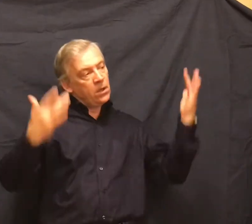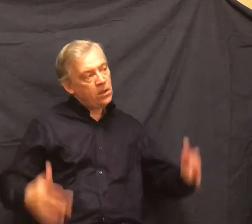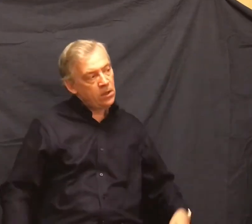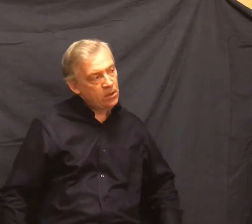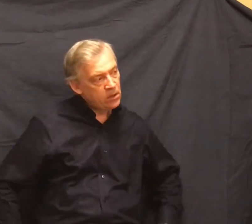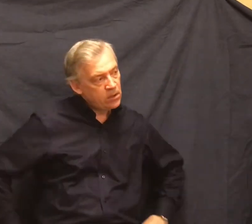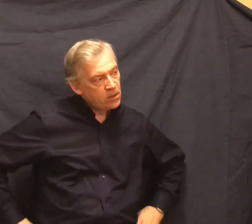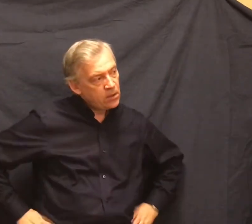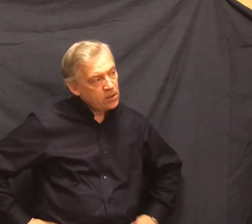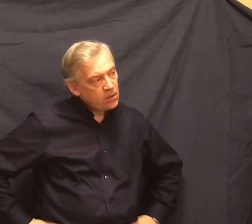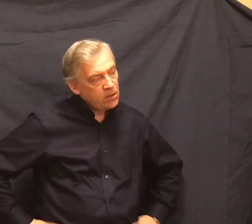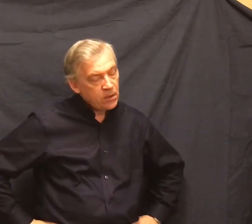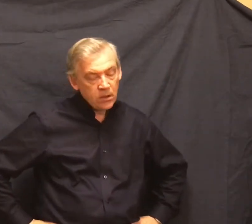Where we going, George?